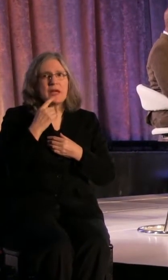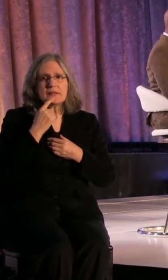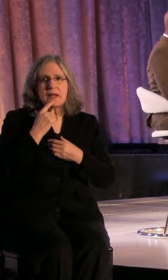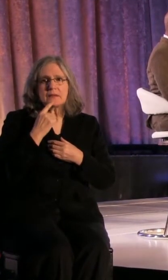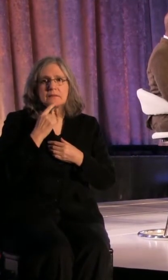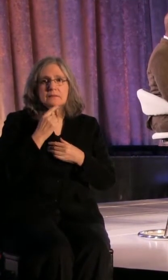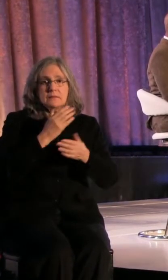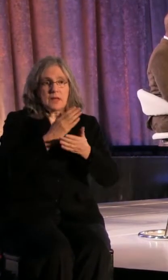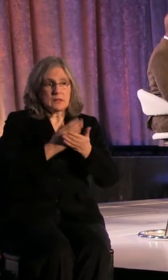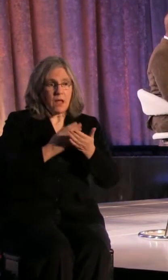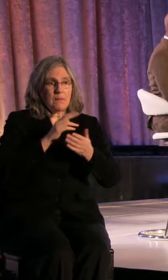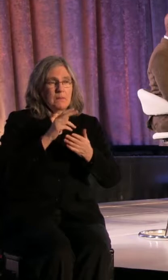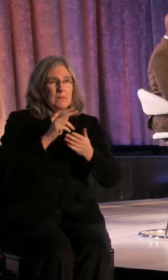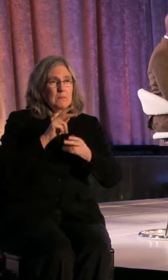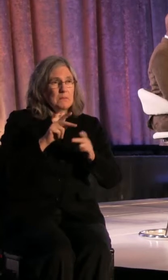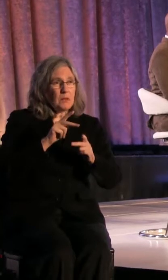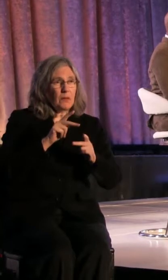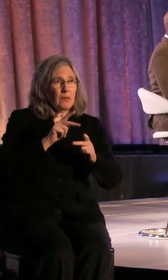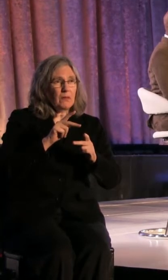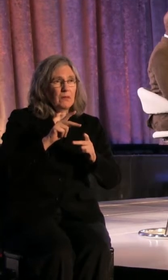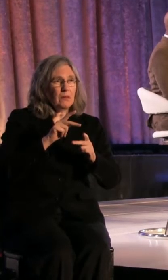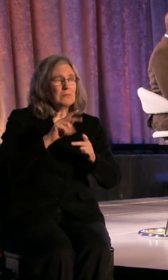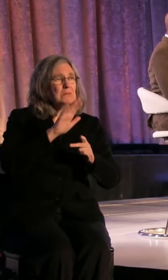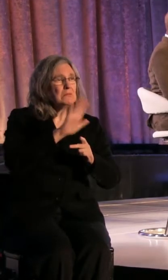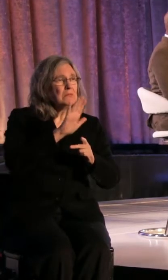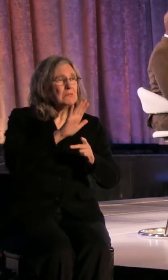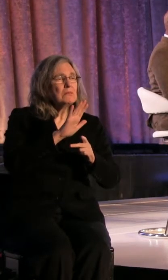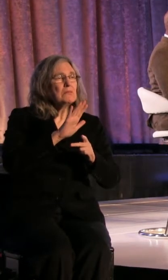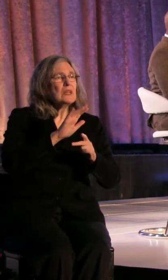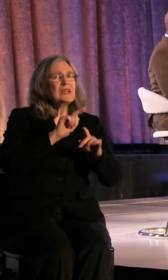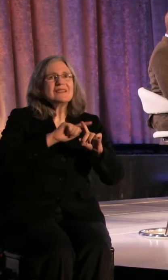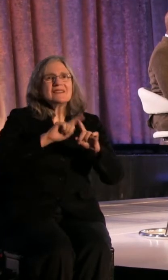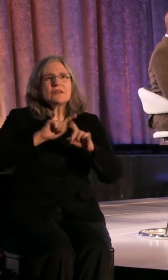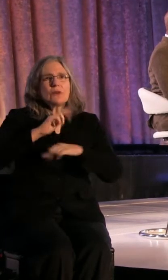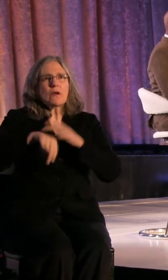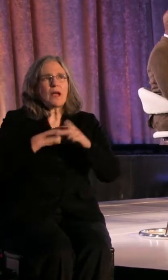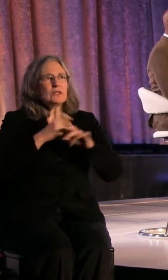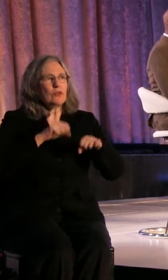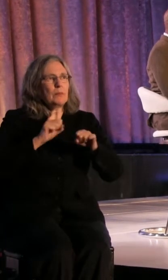there who have different abilities. Some are better than others.